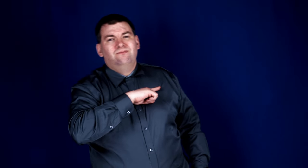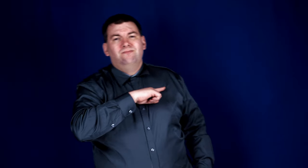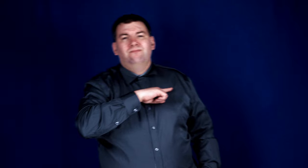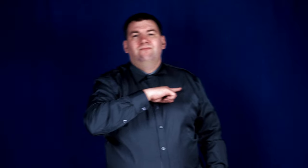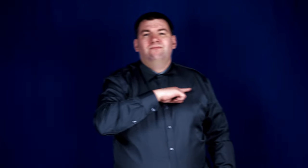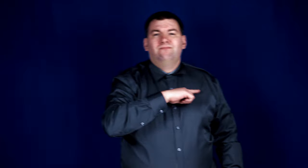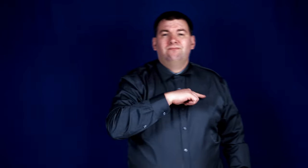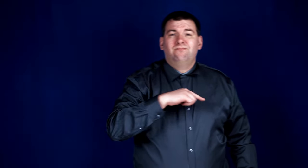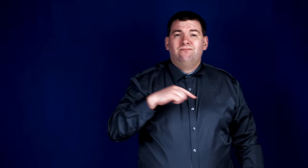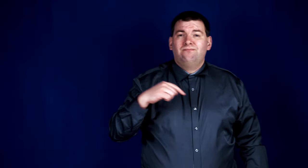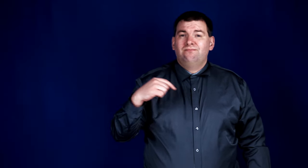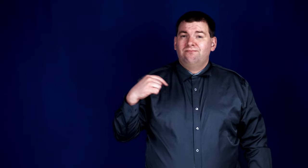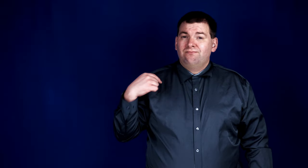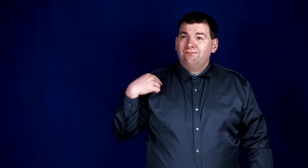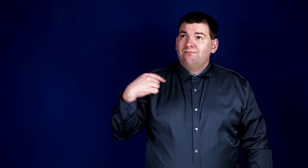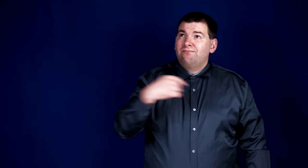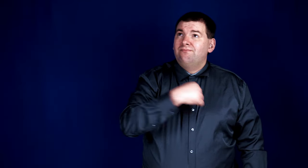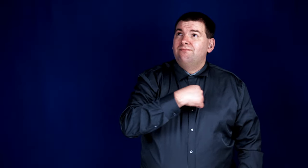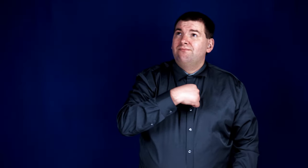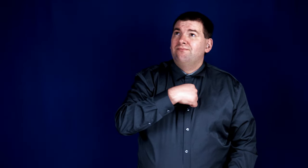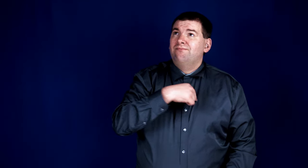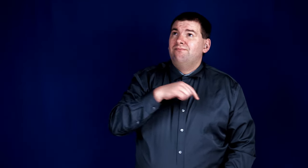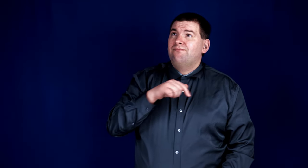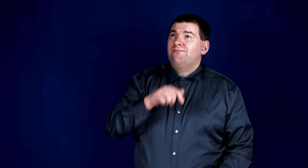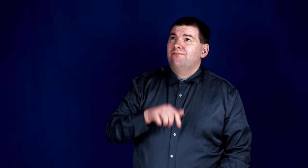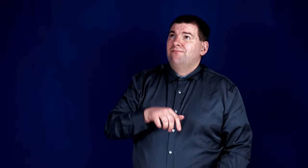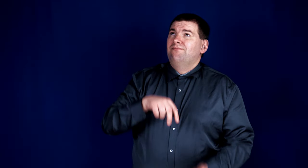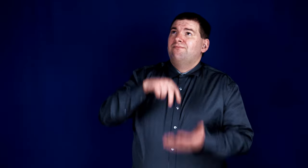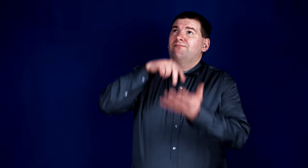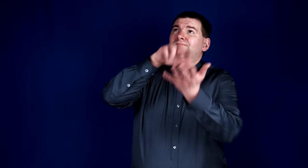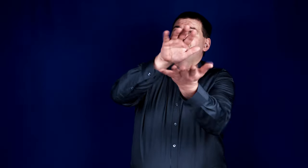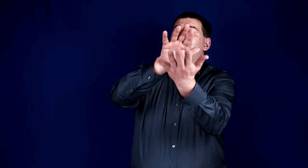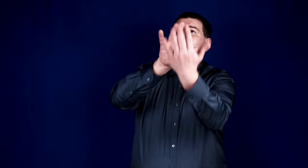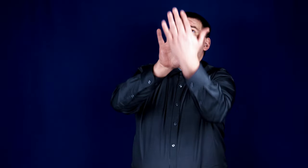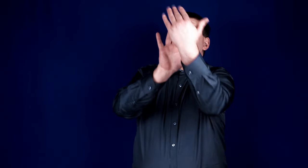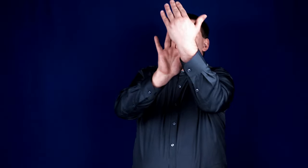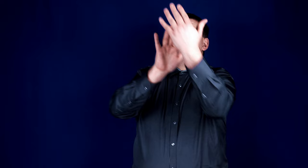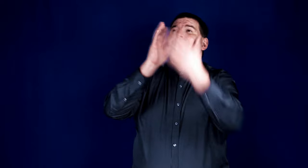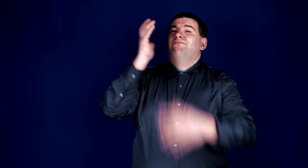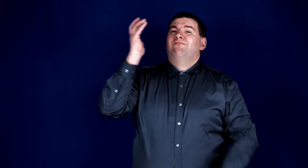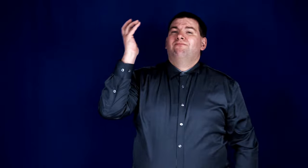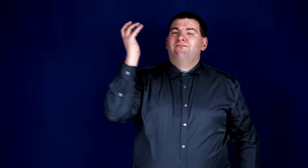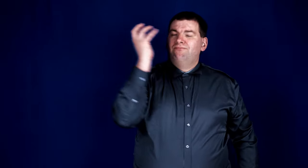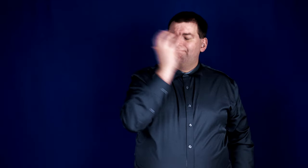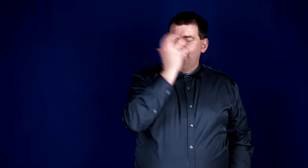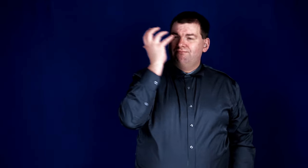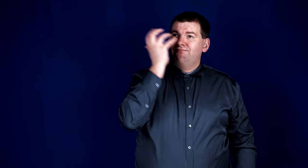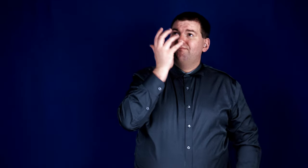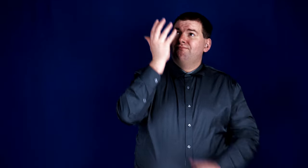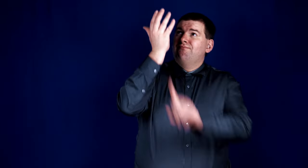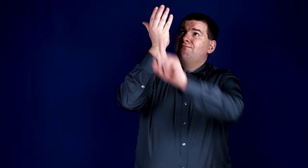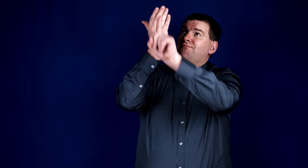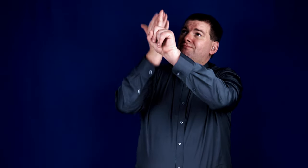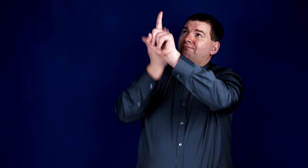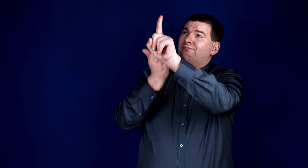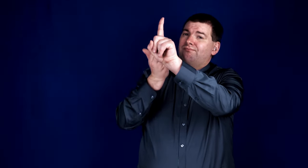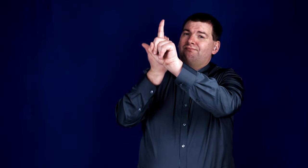We stand in awe of Him.